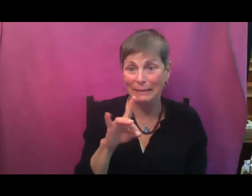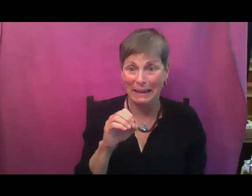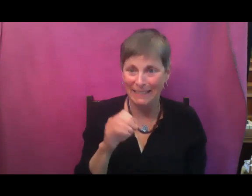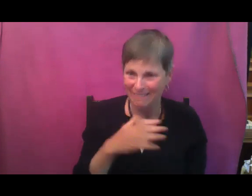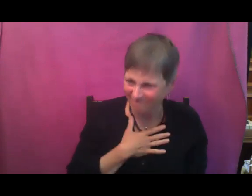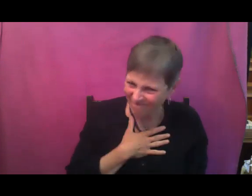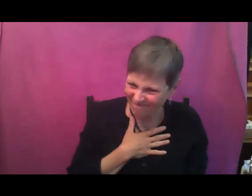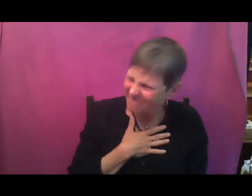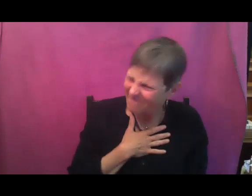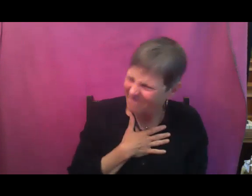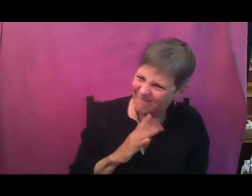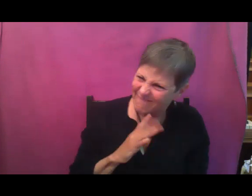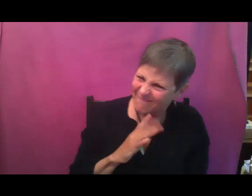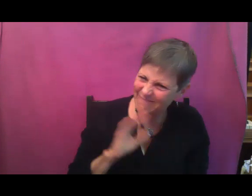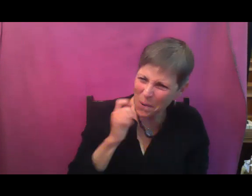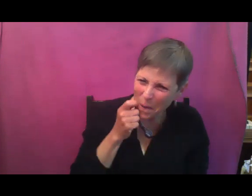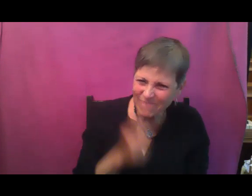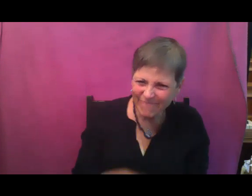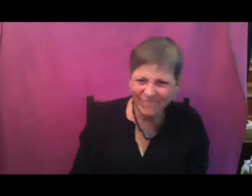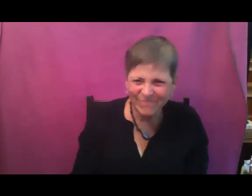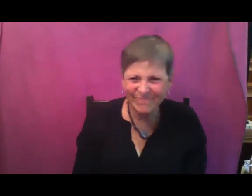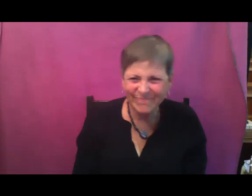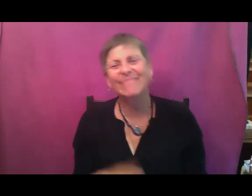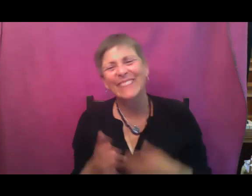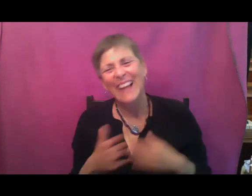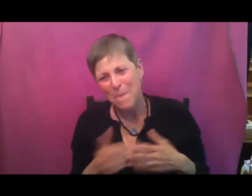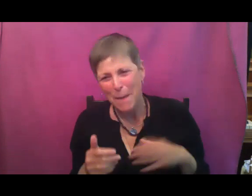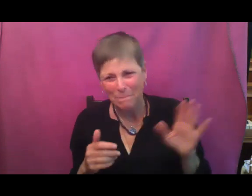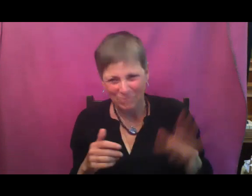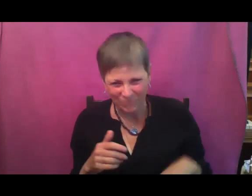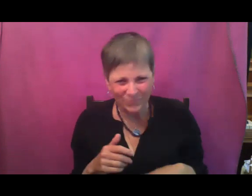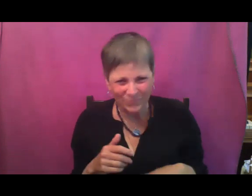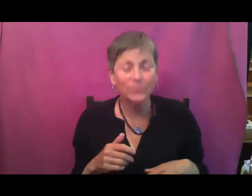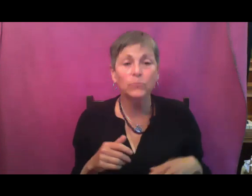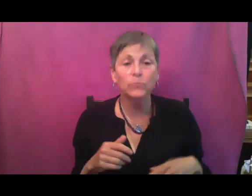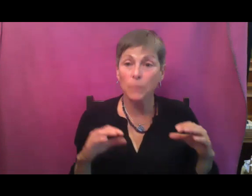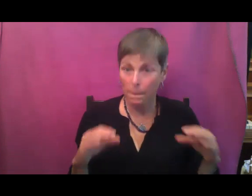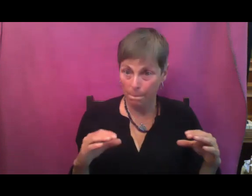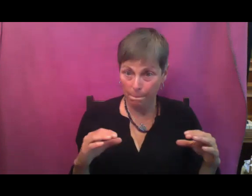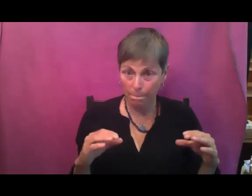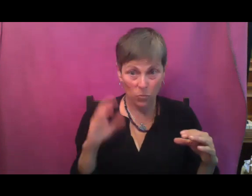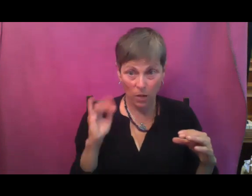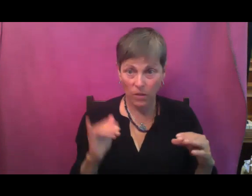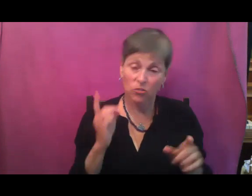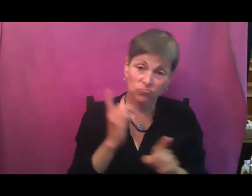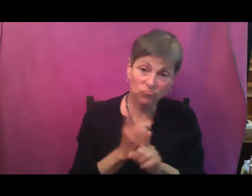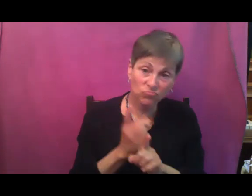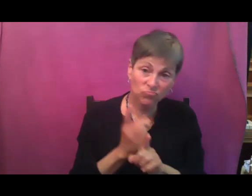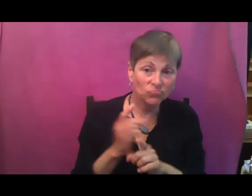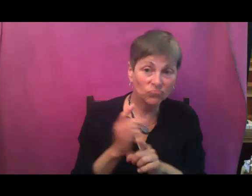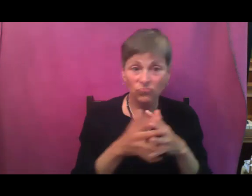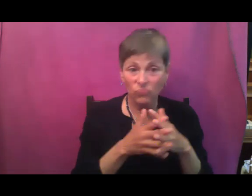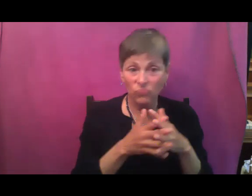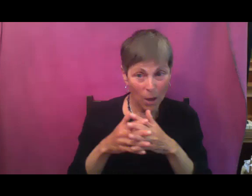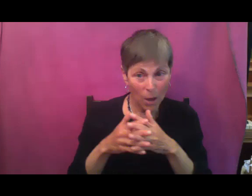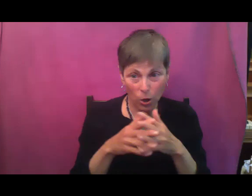In a certain category, anyway, of names. They both are classic American slicers. And honestly, this